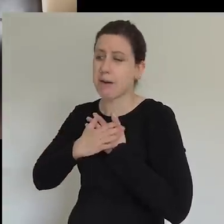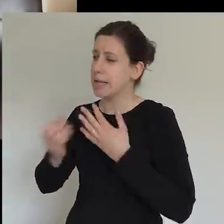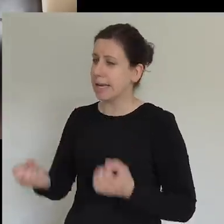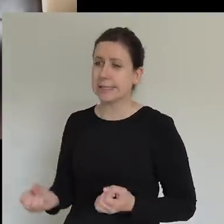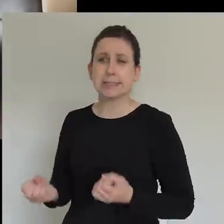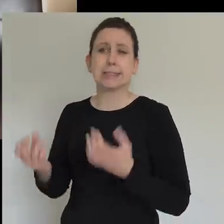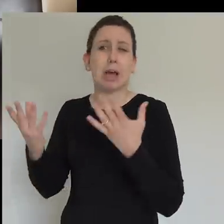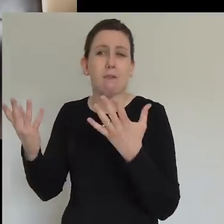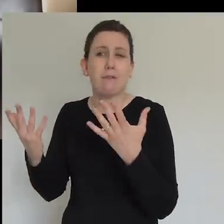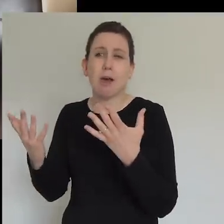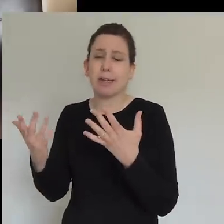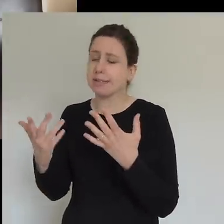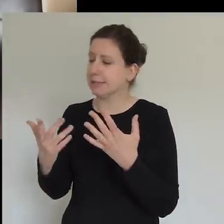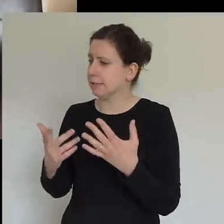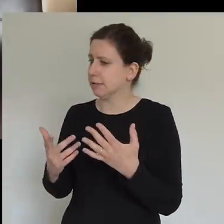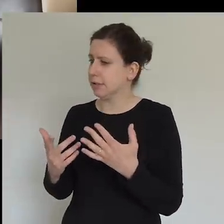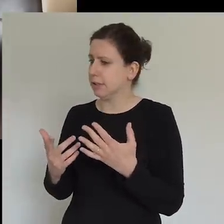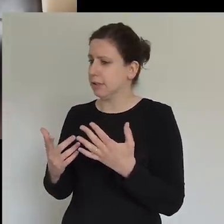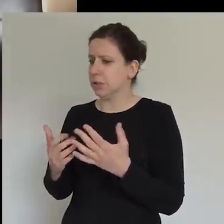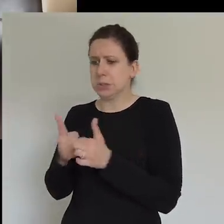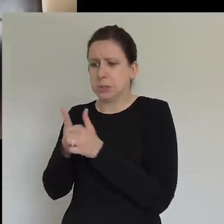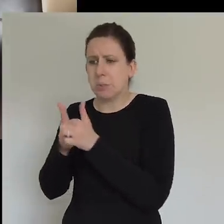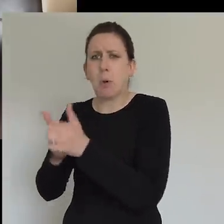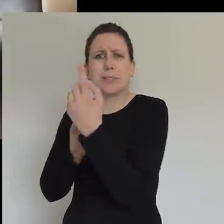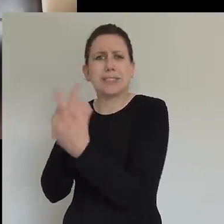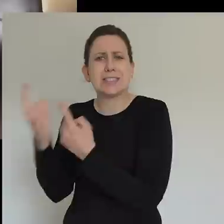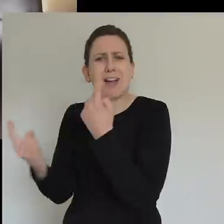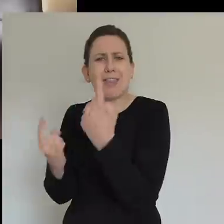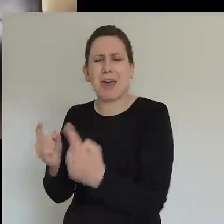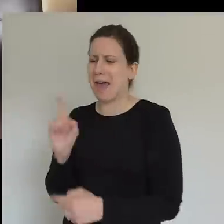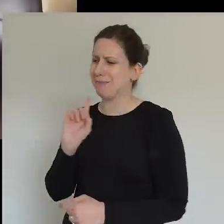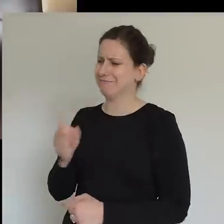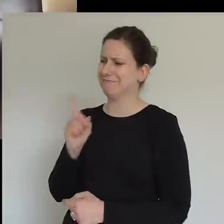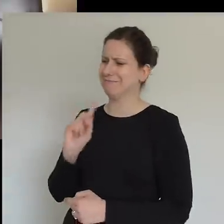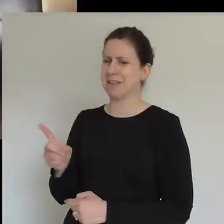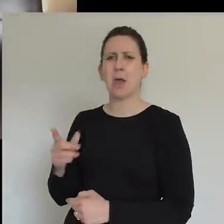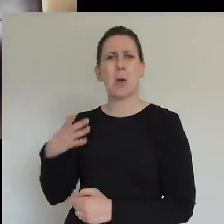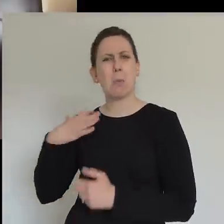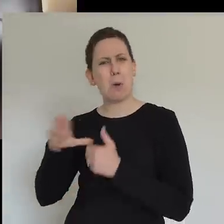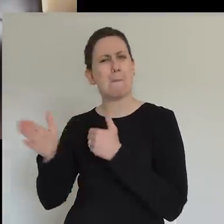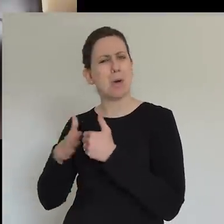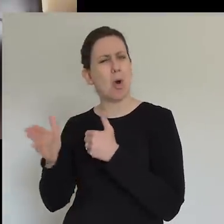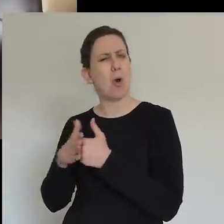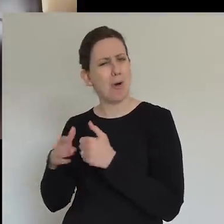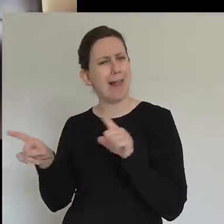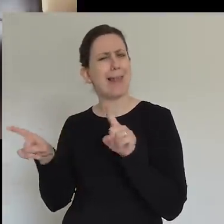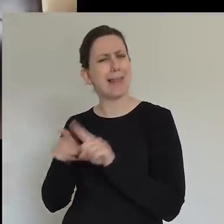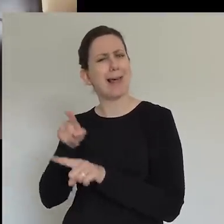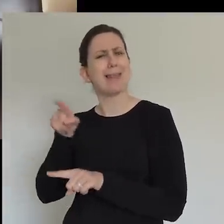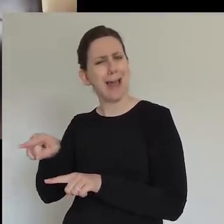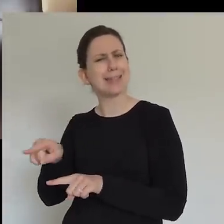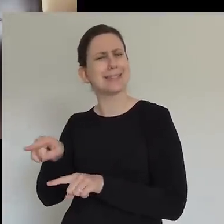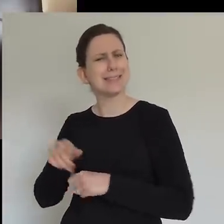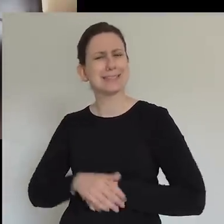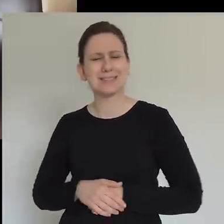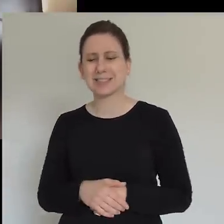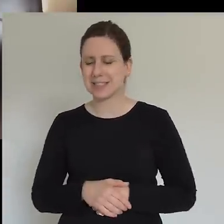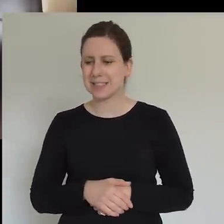supporting one another. Wouldn't that be amazing to see more of that in our day? I think, you know, what interests me is I was saying to Gab just yesterday